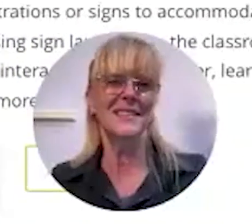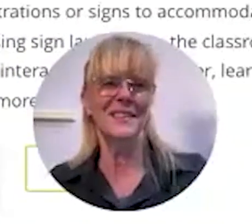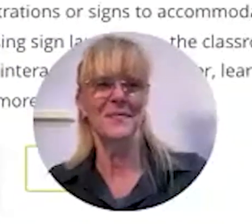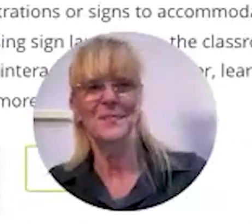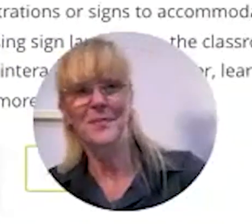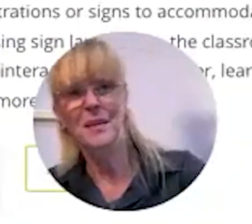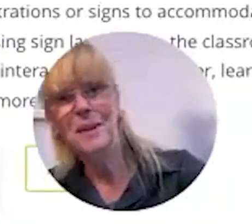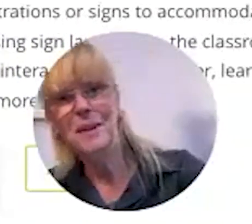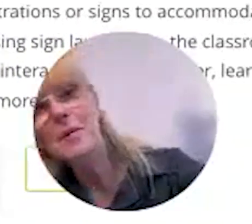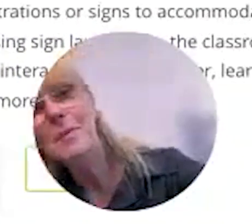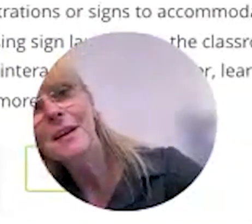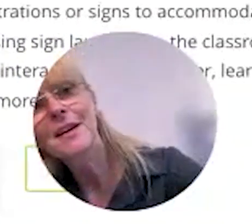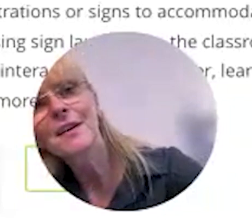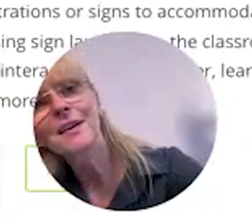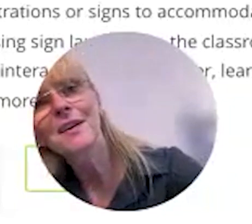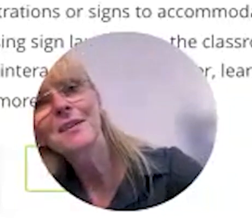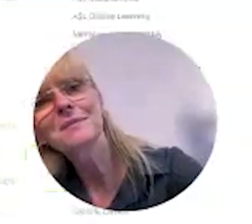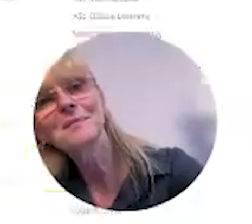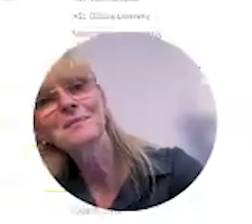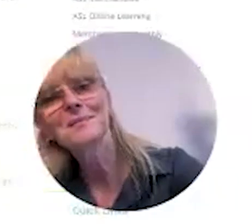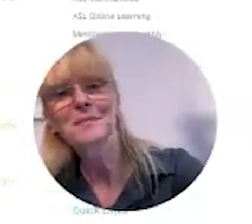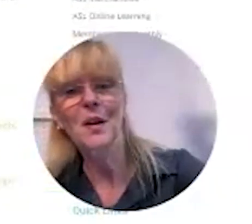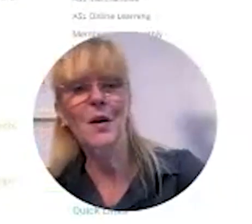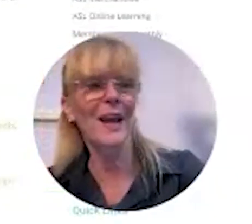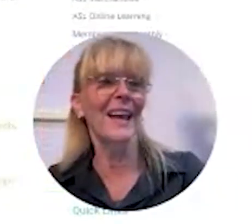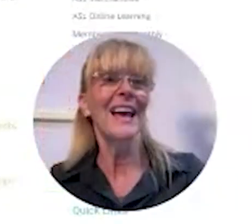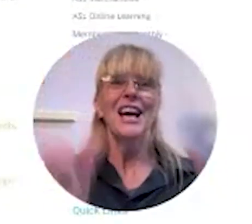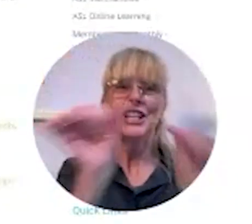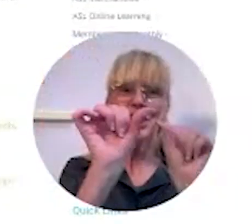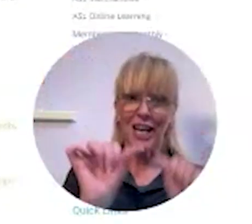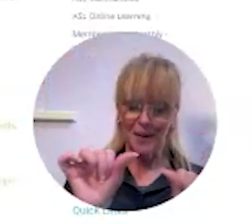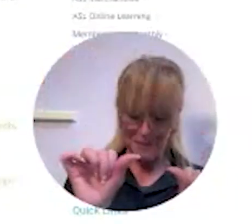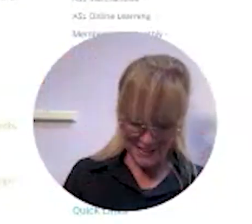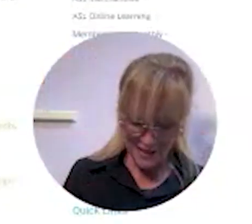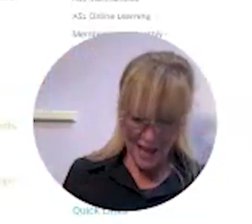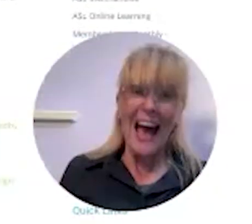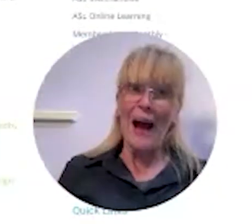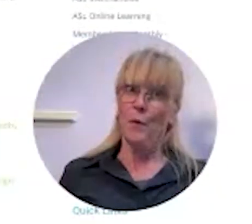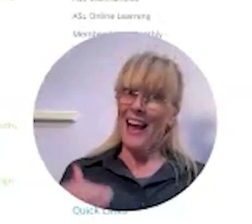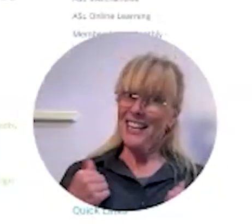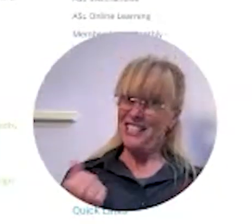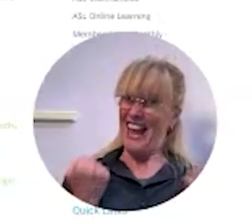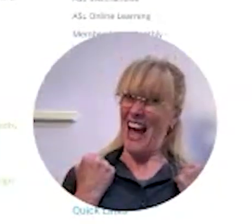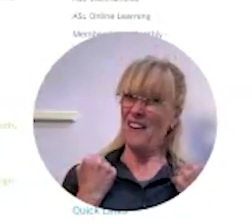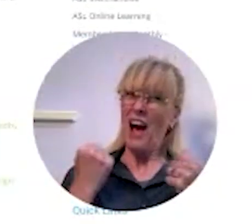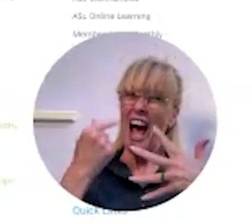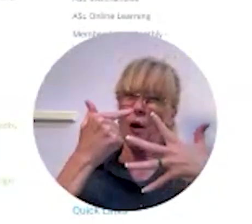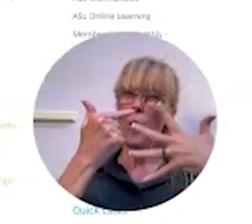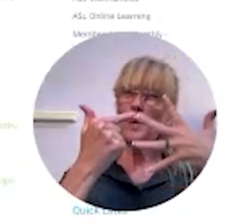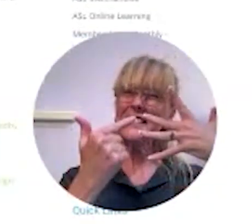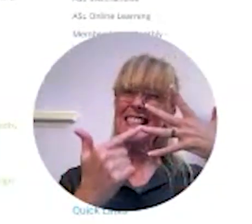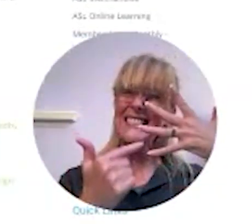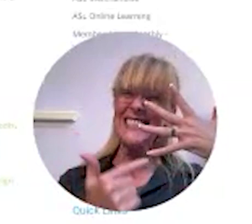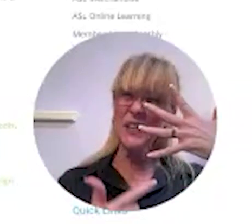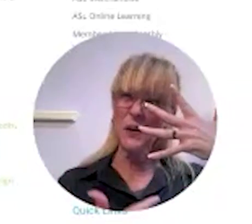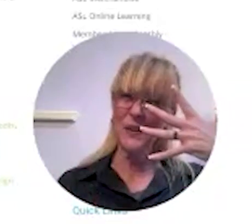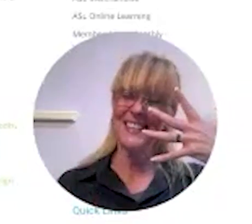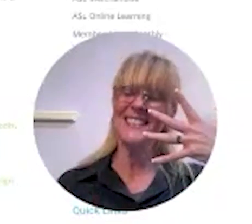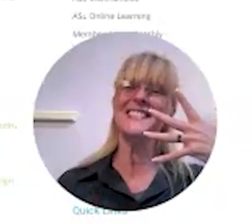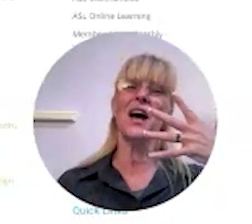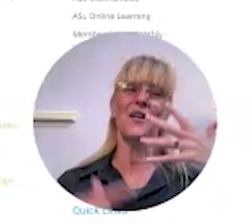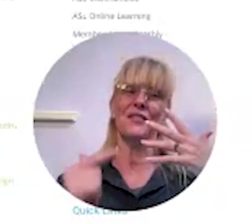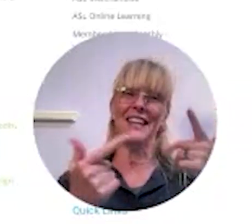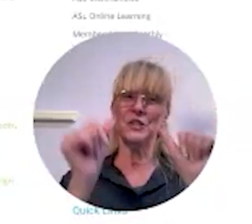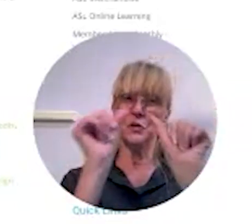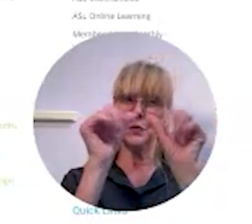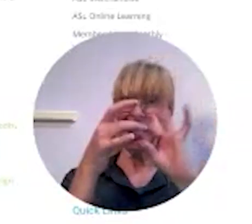is let me come up here okay shapes we actually have a whole series